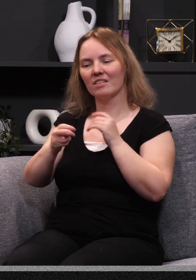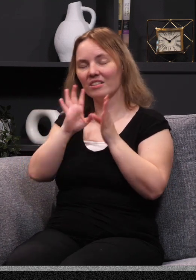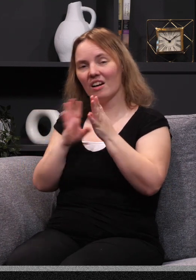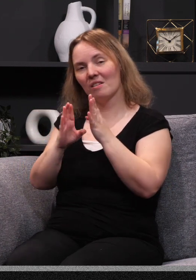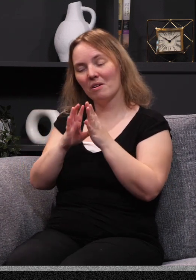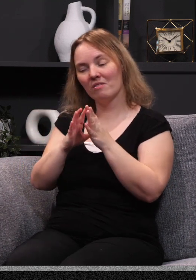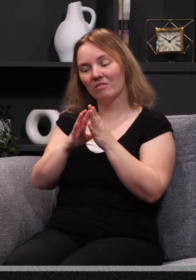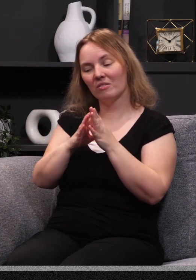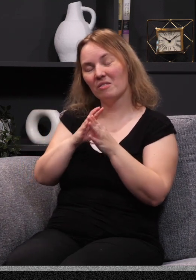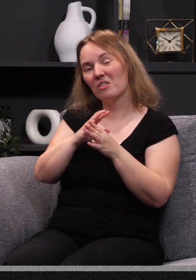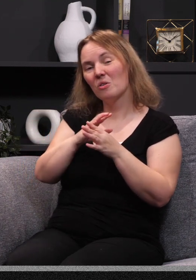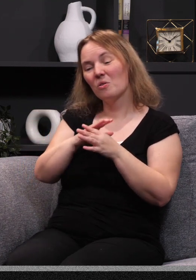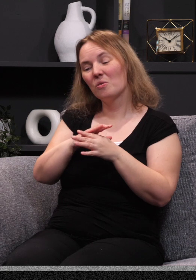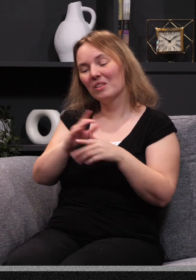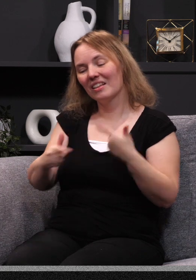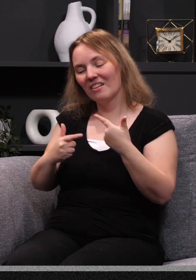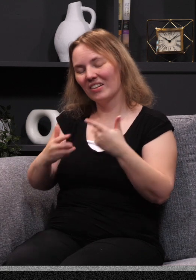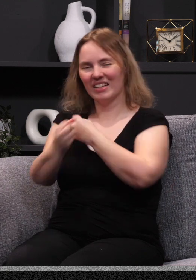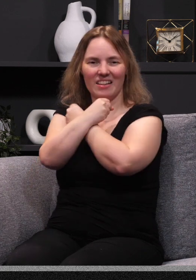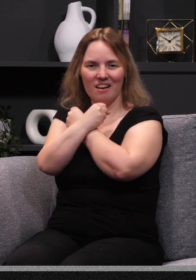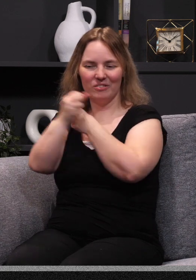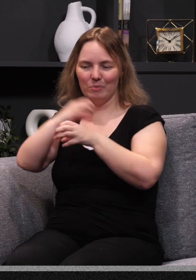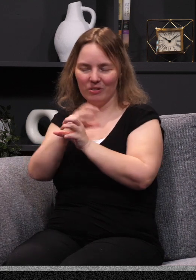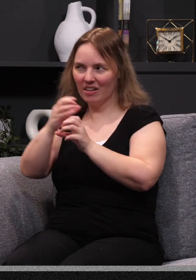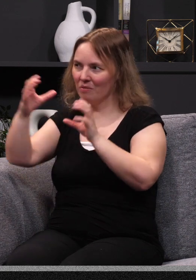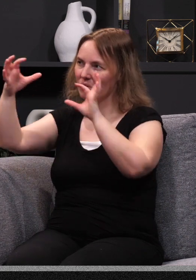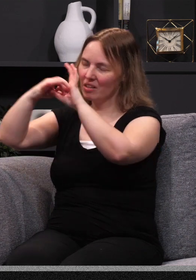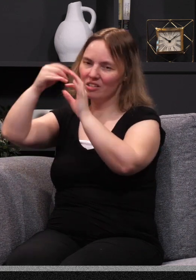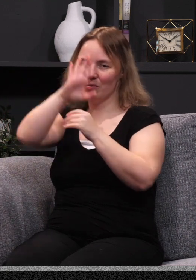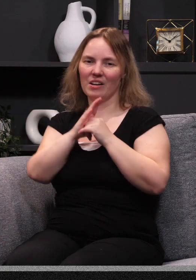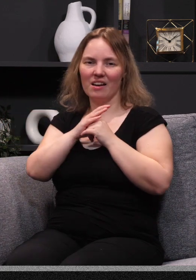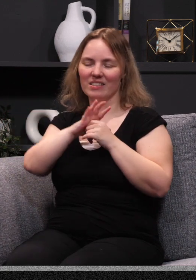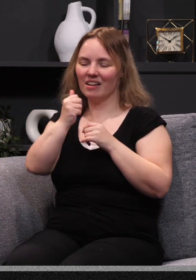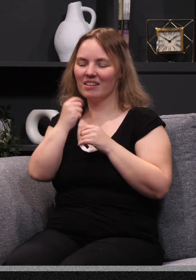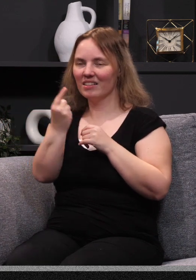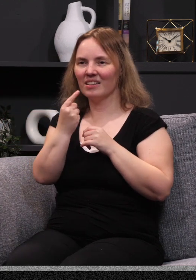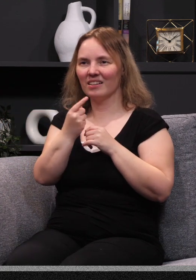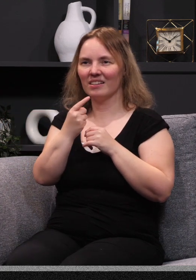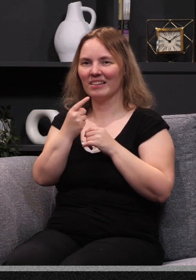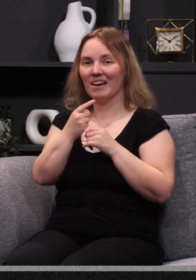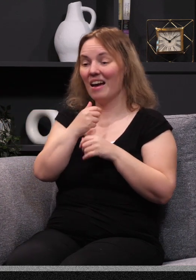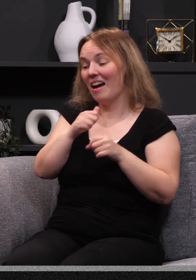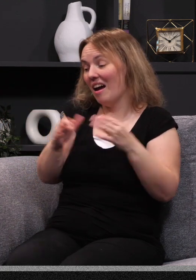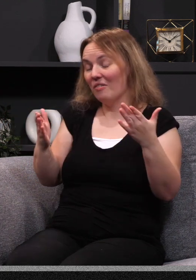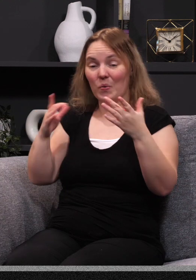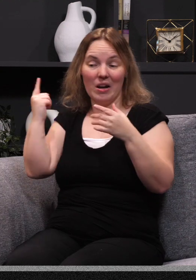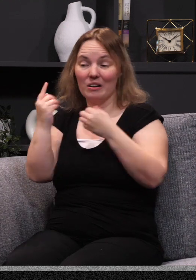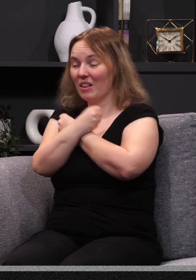John's talking about those who live in a love that's been created out of a relationship with God. He's not just saying, hey, everybody who loves,